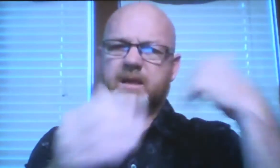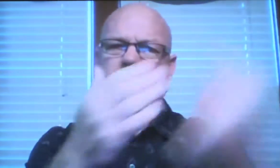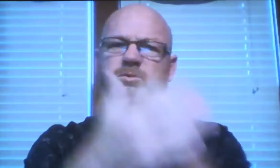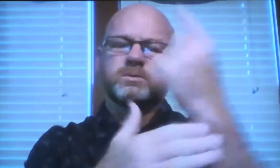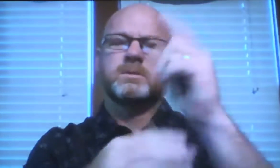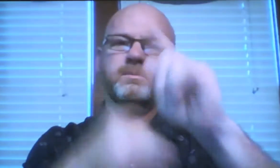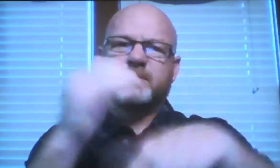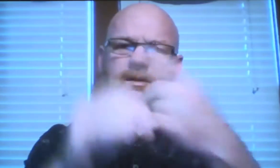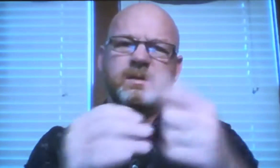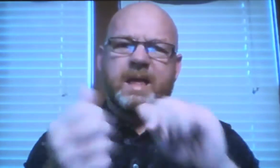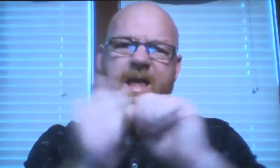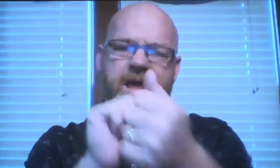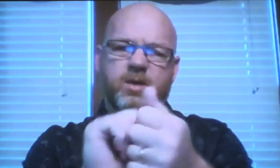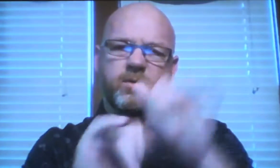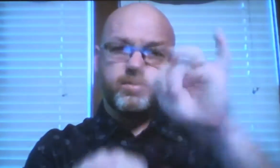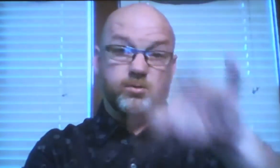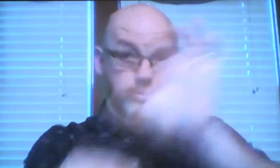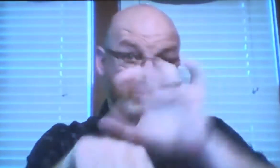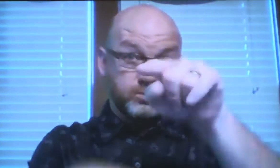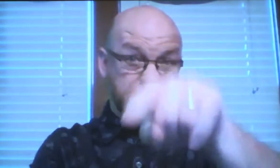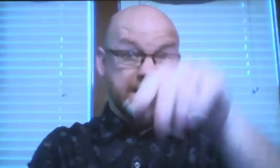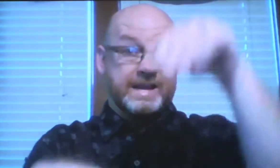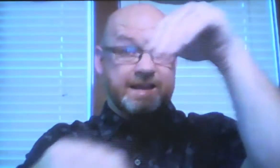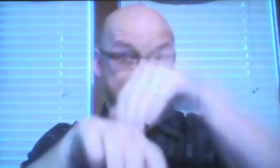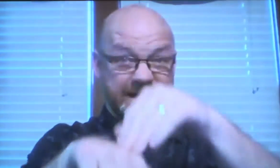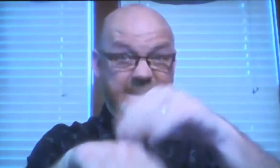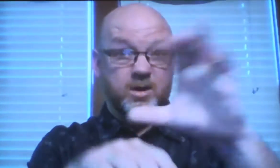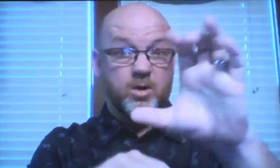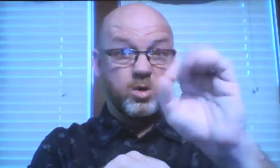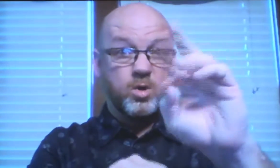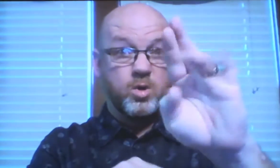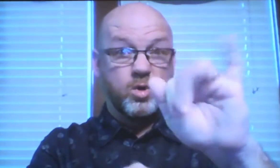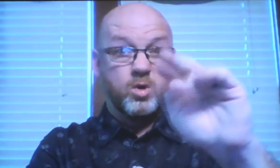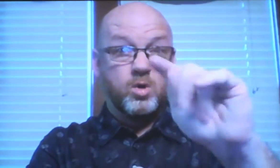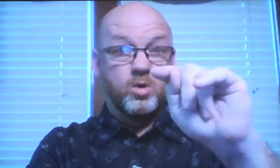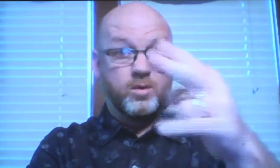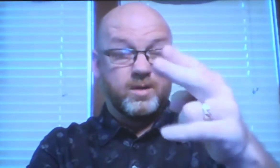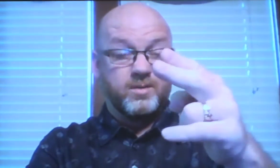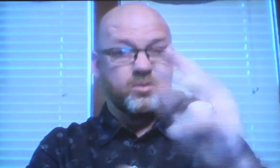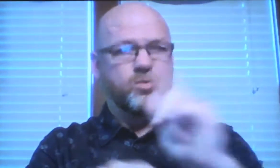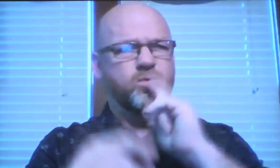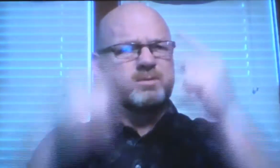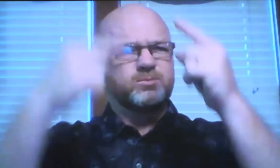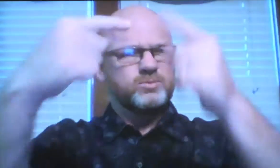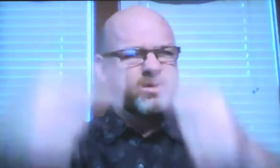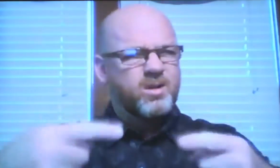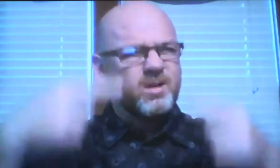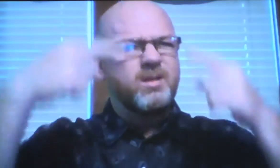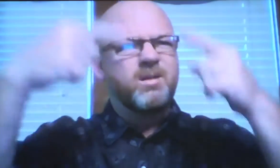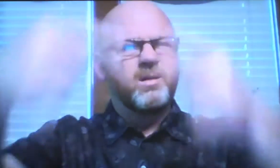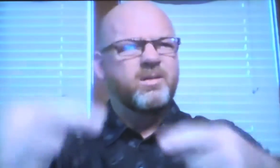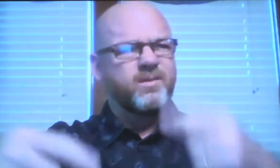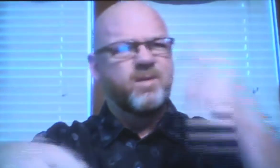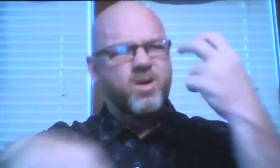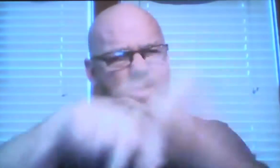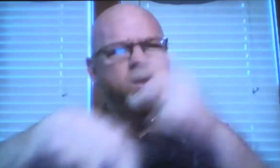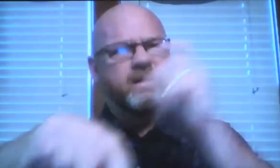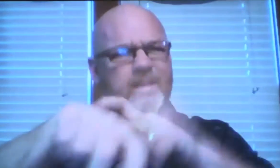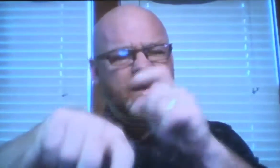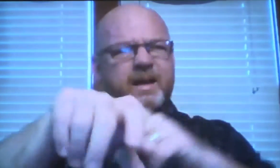Remember last week we talked about how churches, how a church in Corinth really faced a big